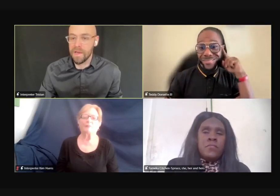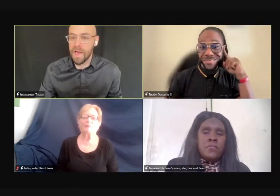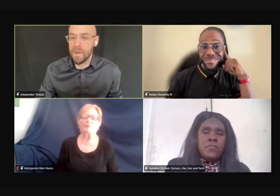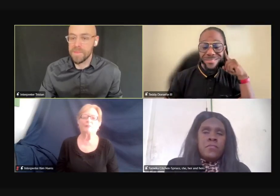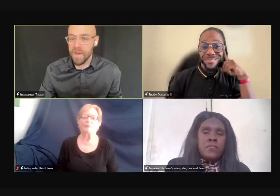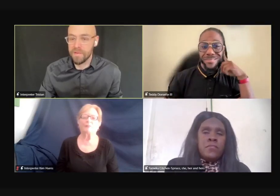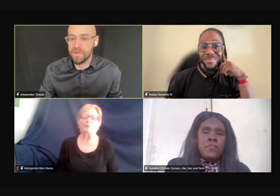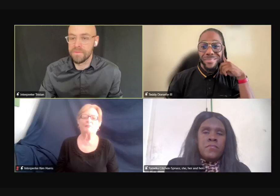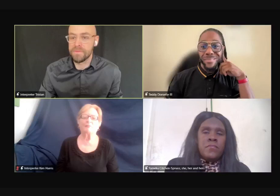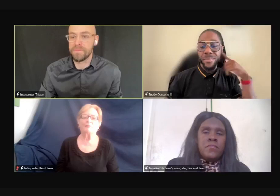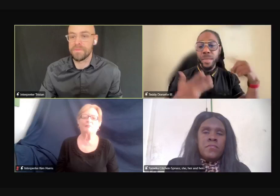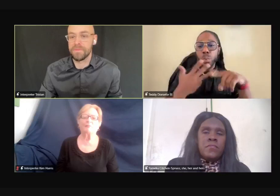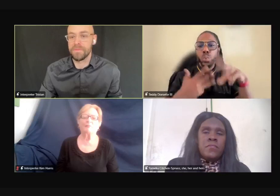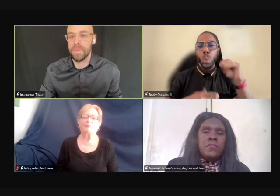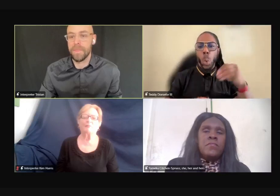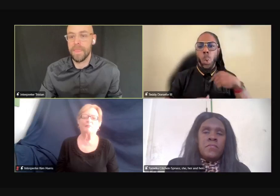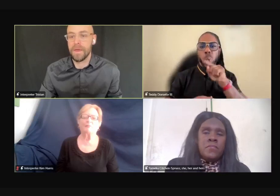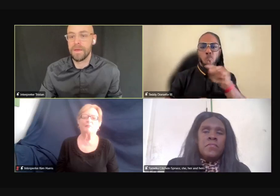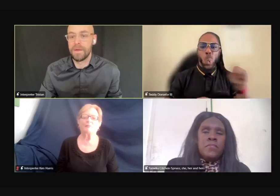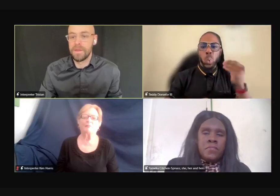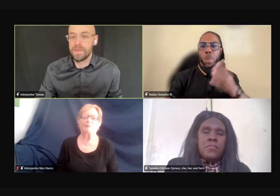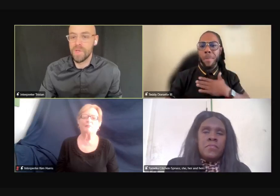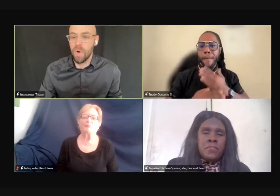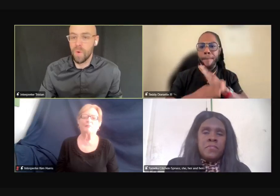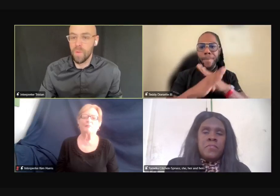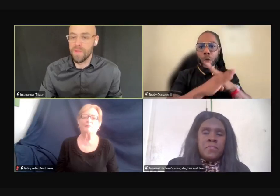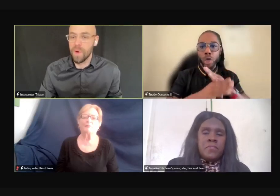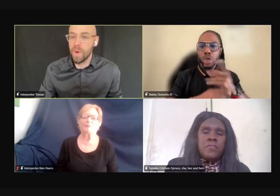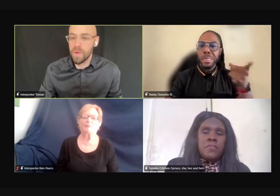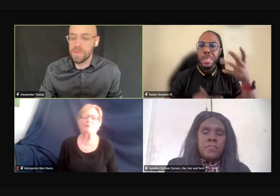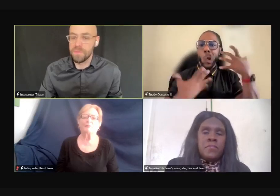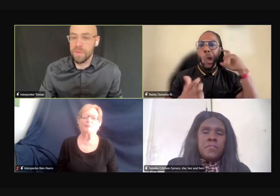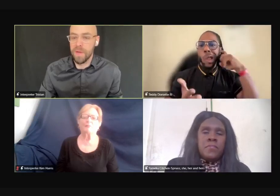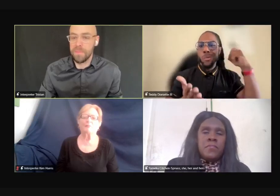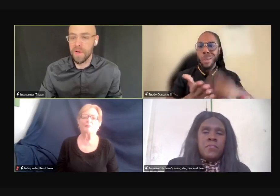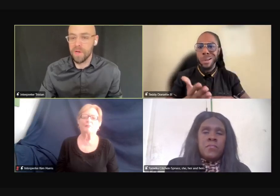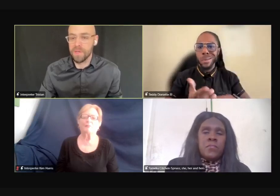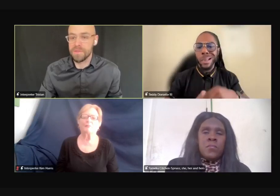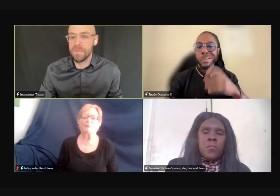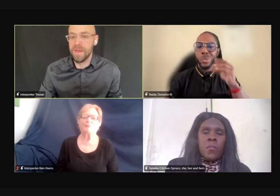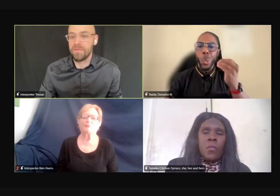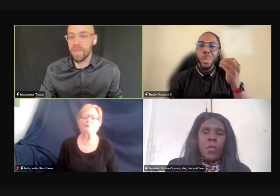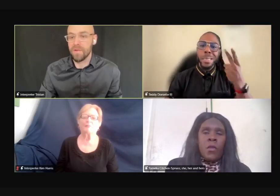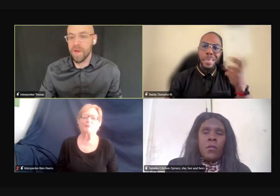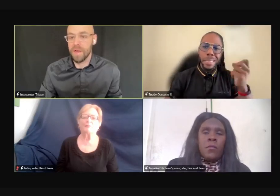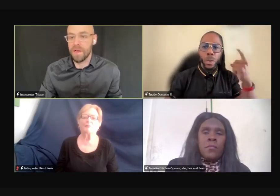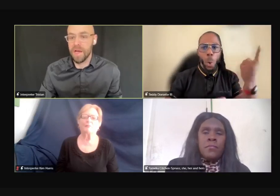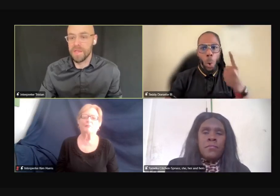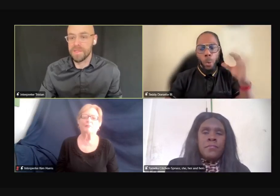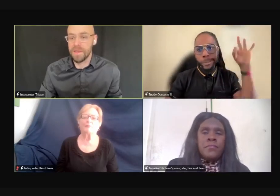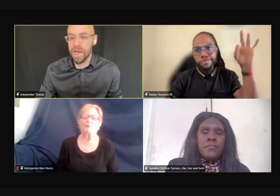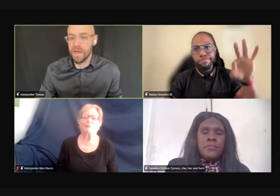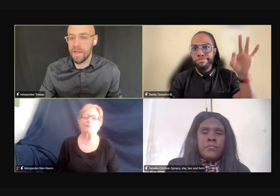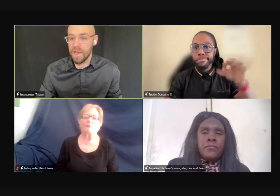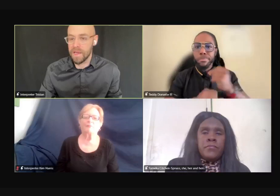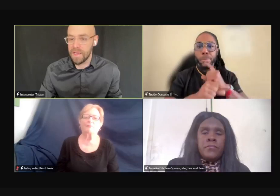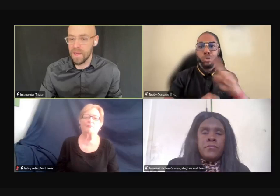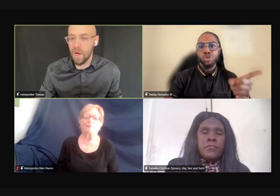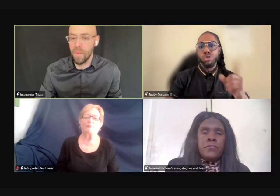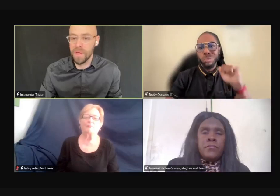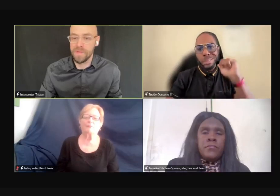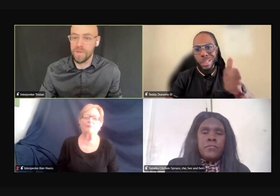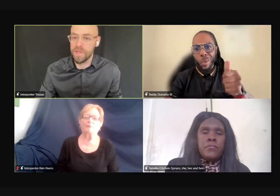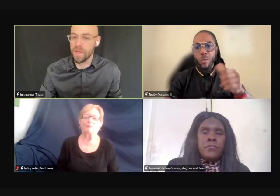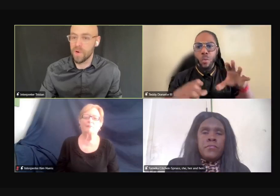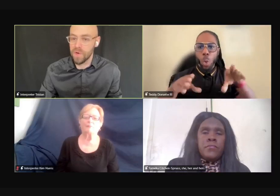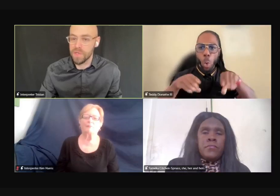I'm I'm deaf. So with those being my barriers, my father recognized that, and